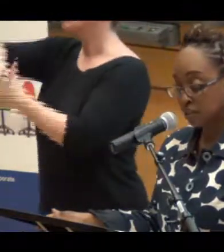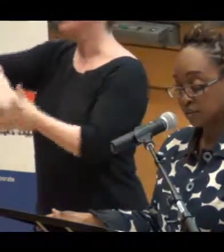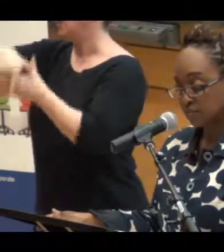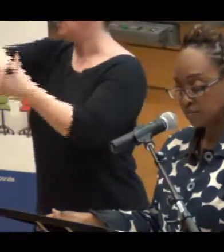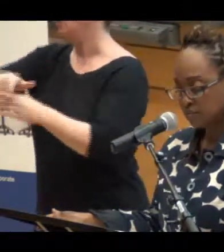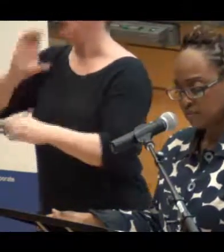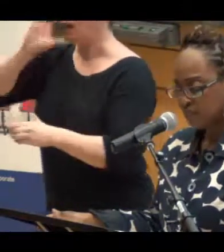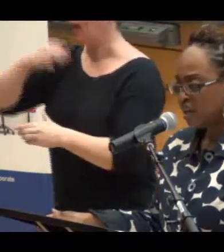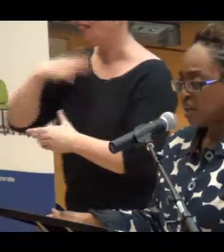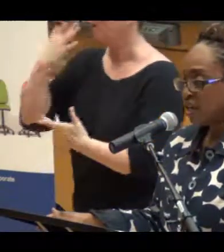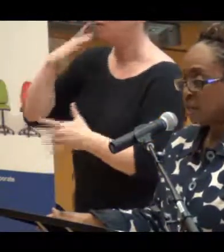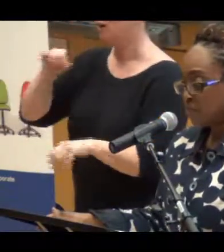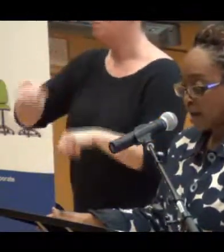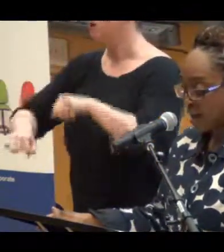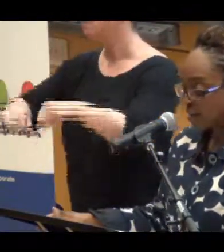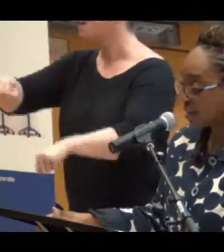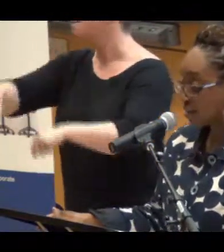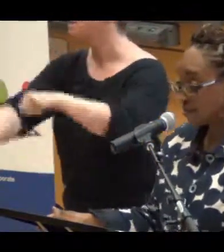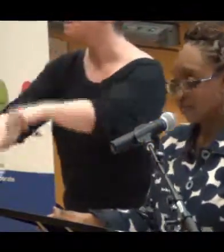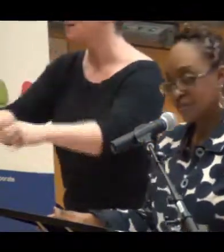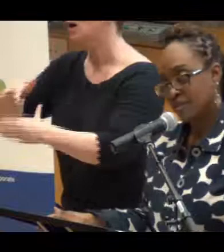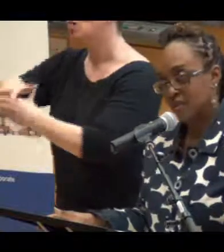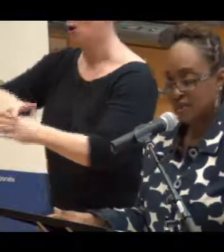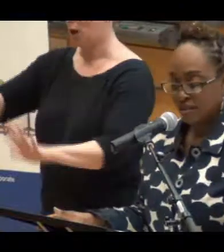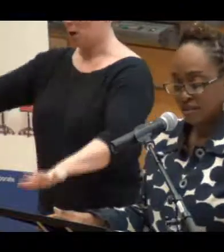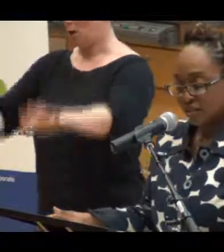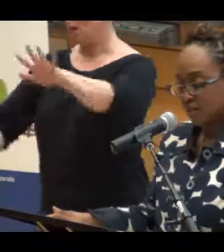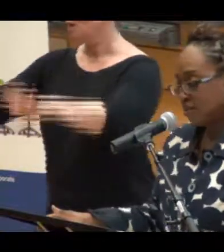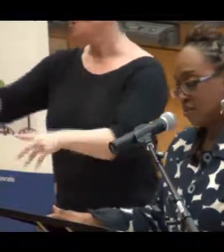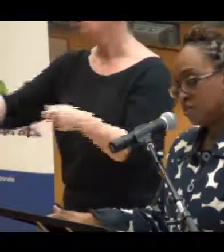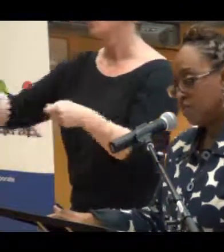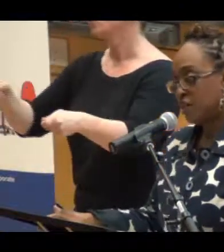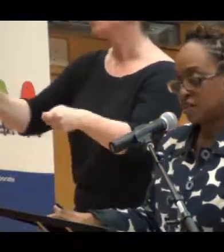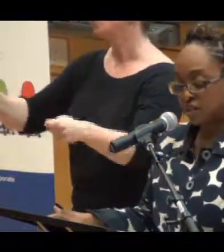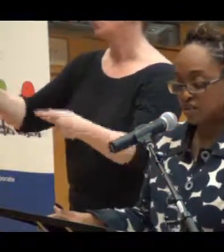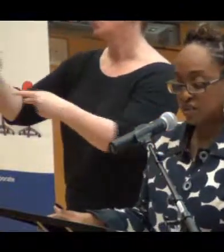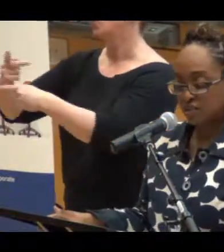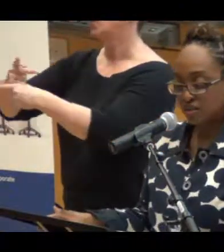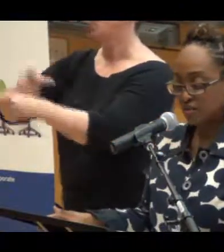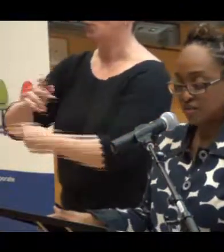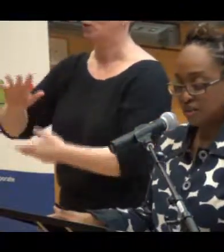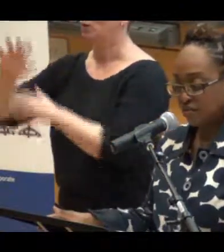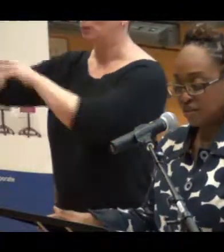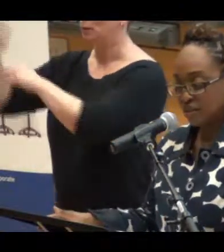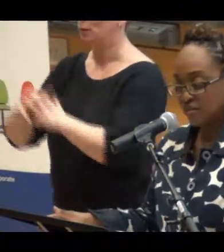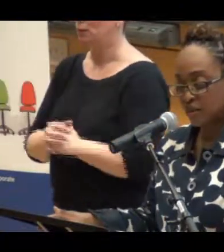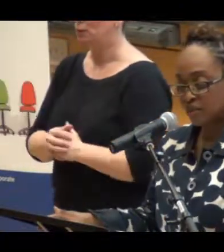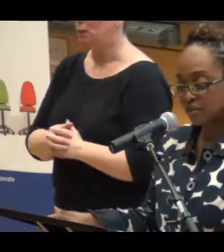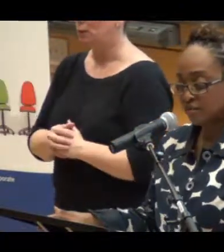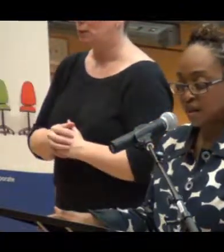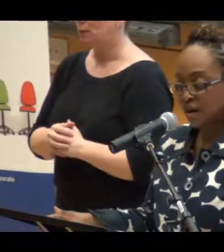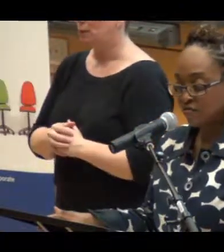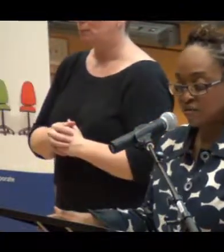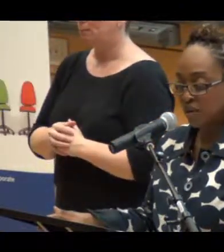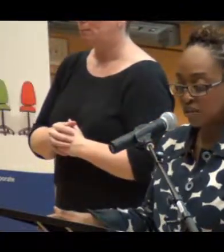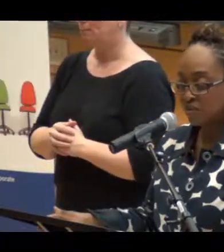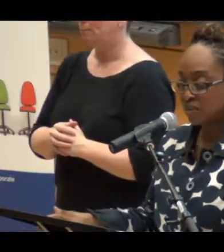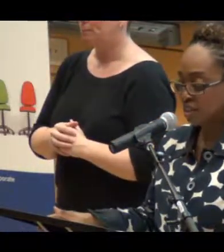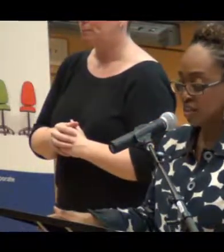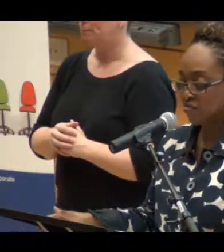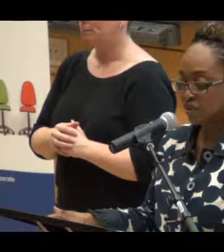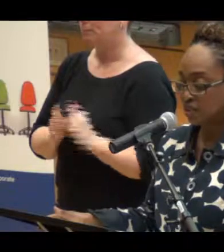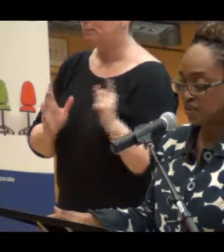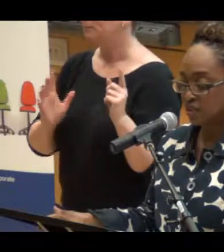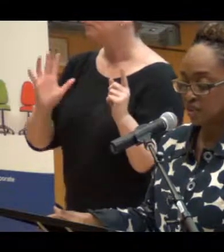realizes. In the past, too many times to even think about it, I have made